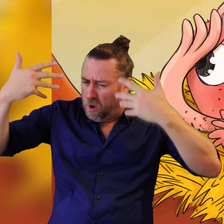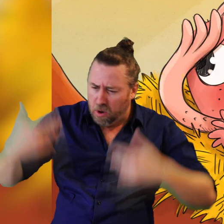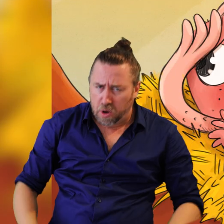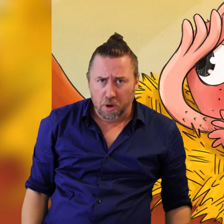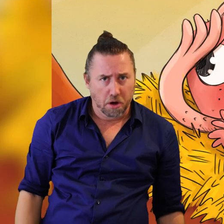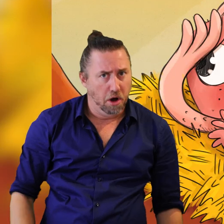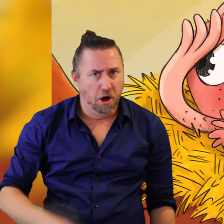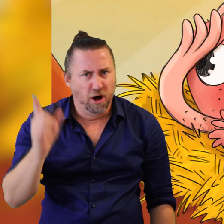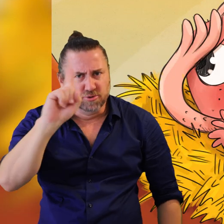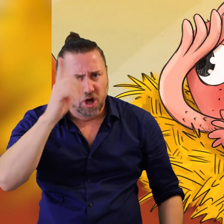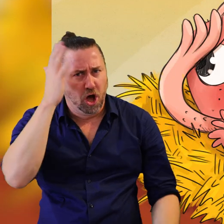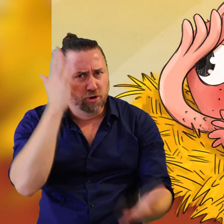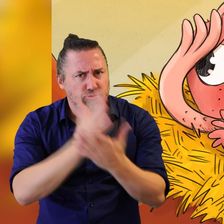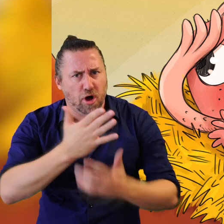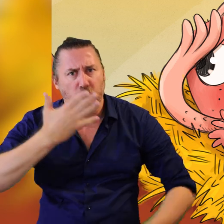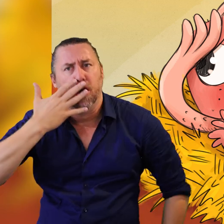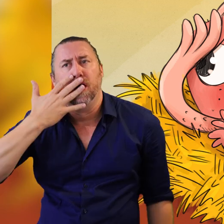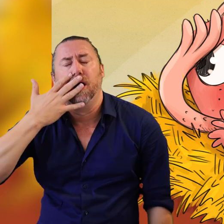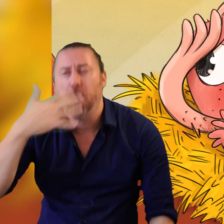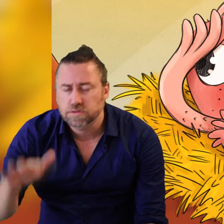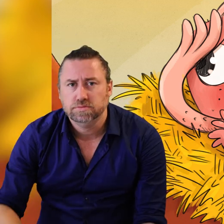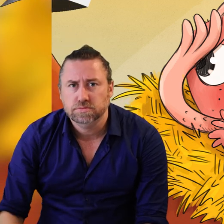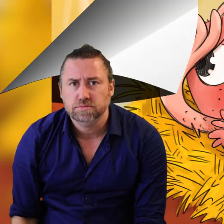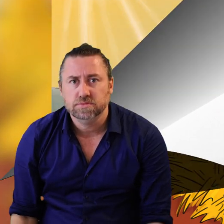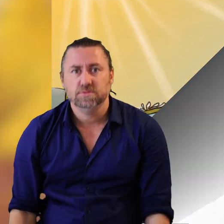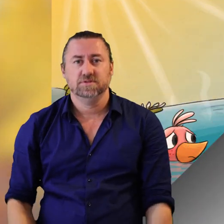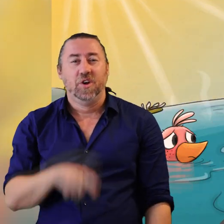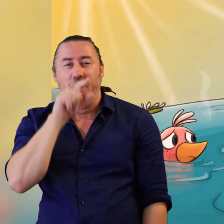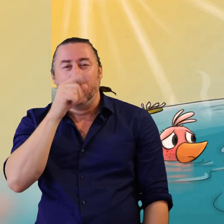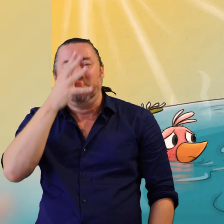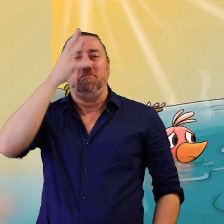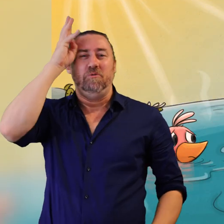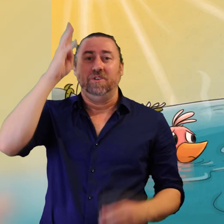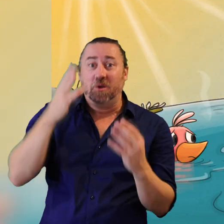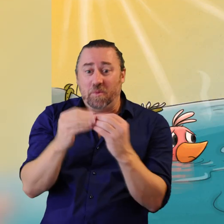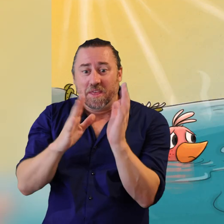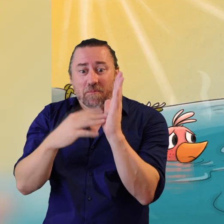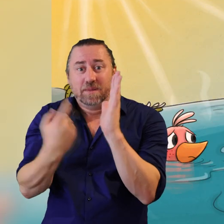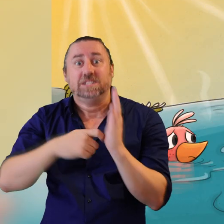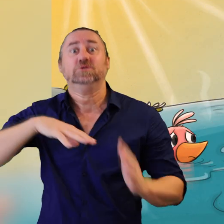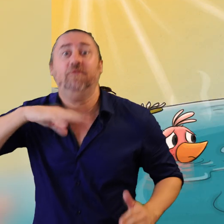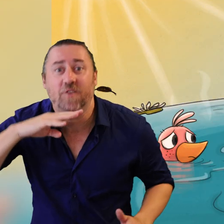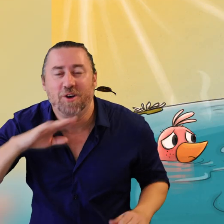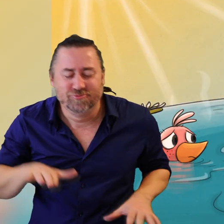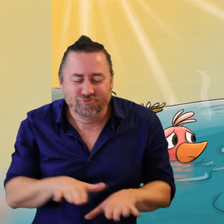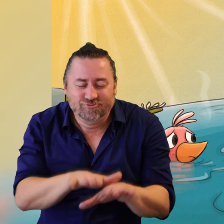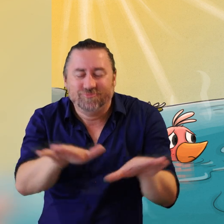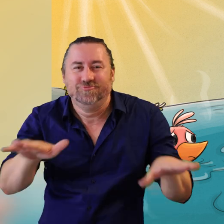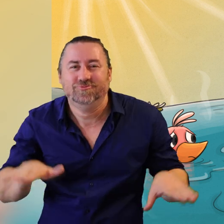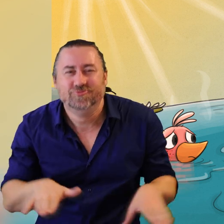Phew, said Birdie, it's so hot today. Birdie and Mr Frog swam in the